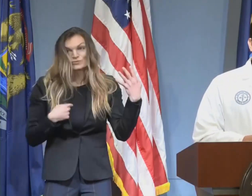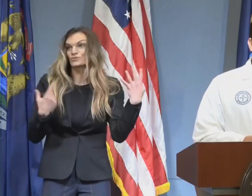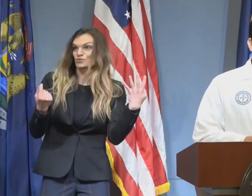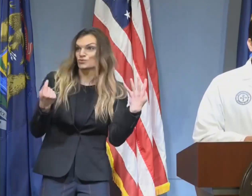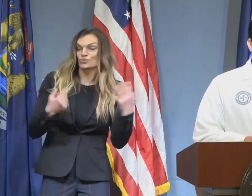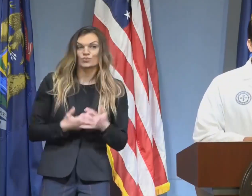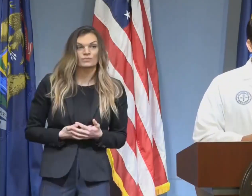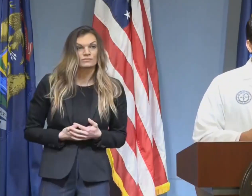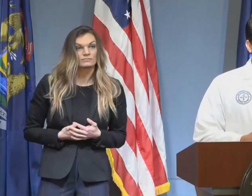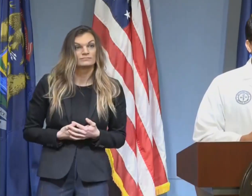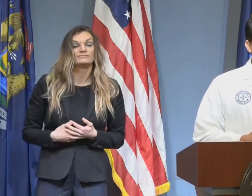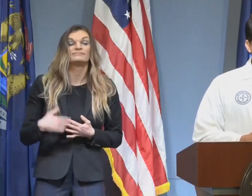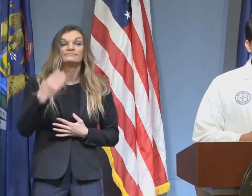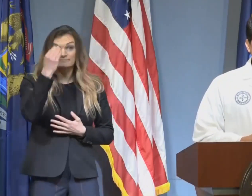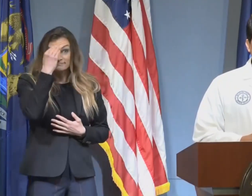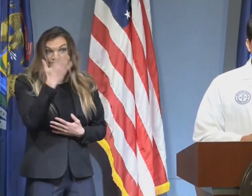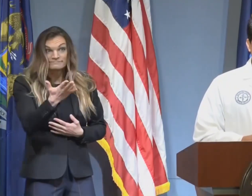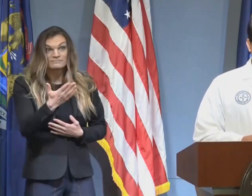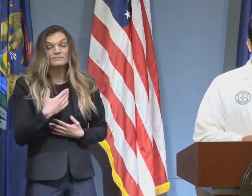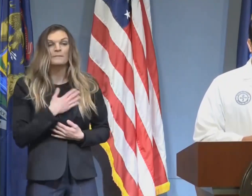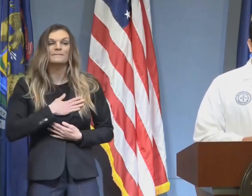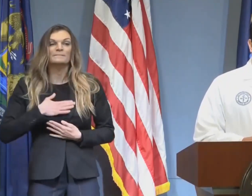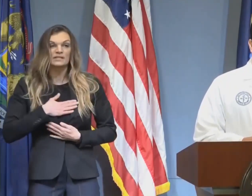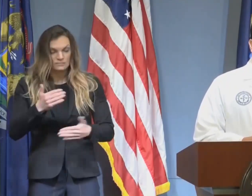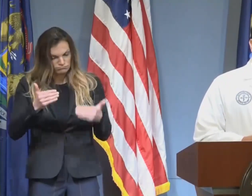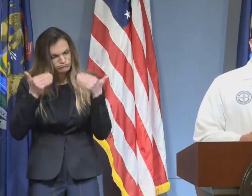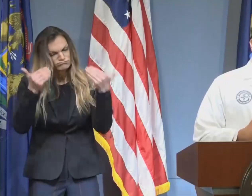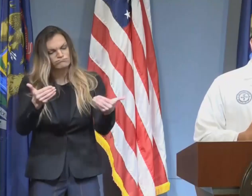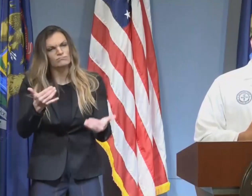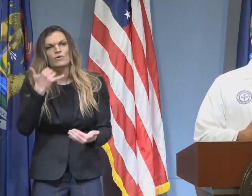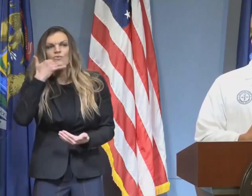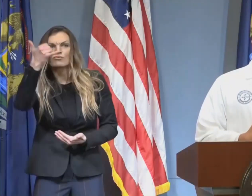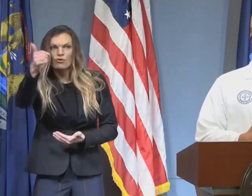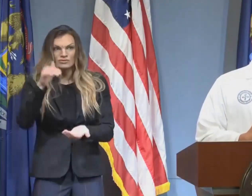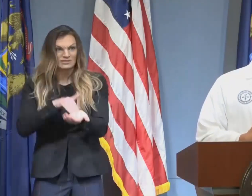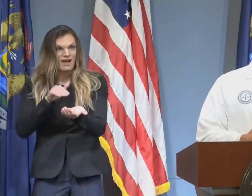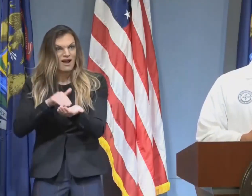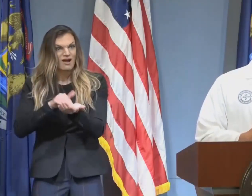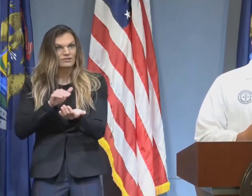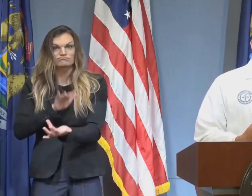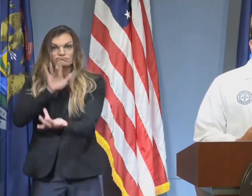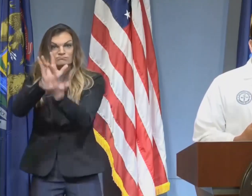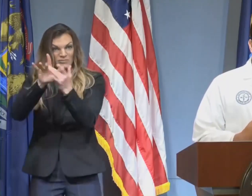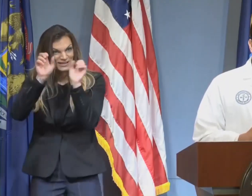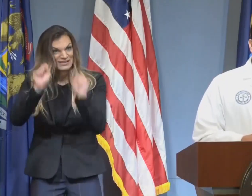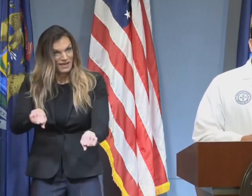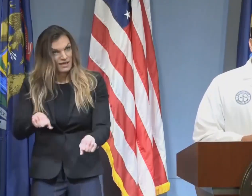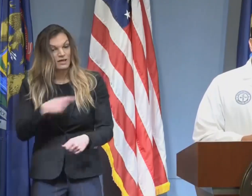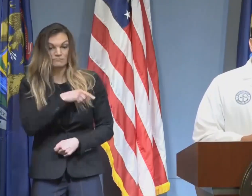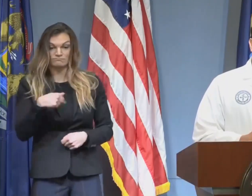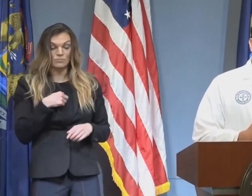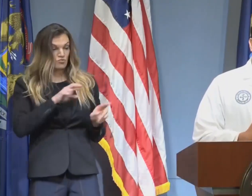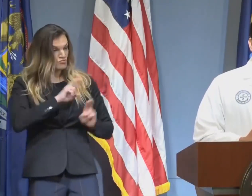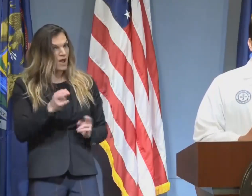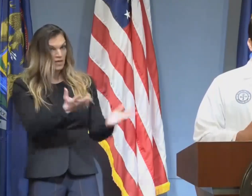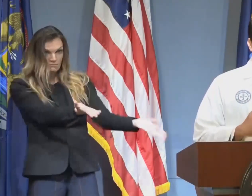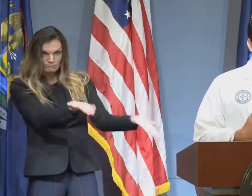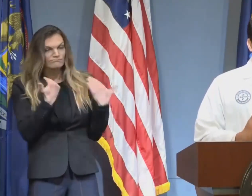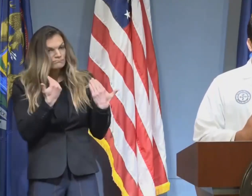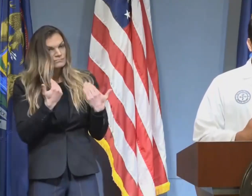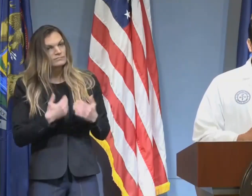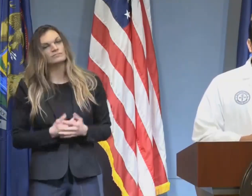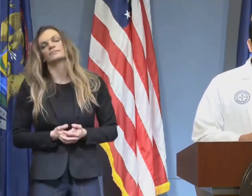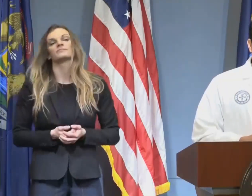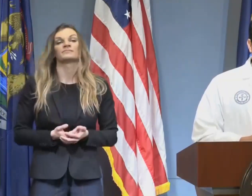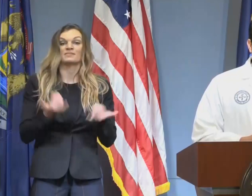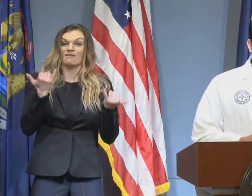message is clear. Call your doctor. We are ready to see you. And with the governor's announcement today, we are able to